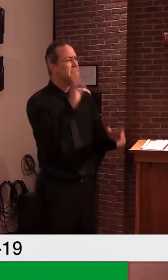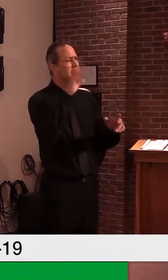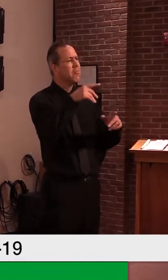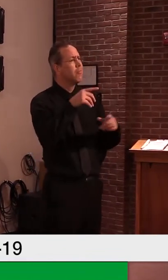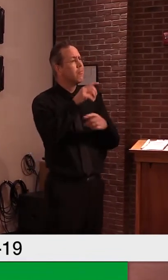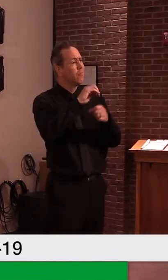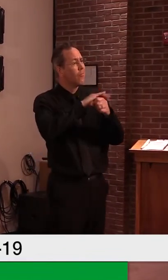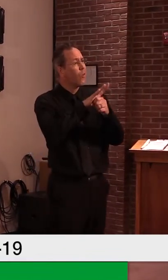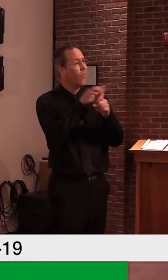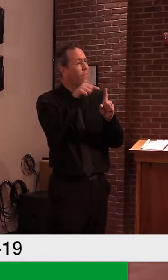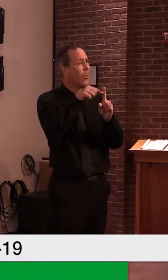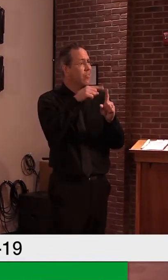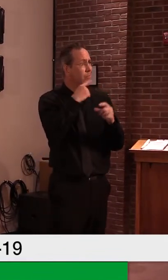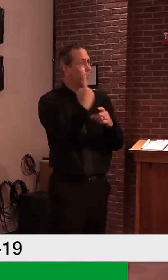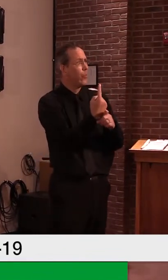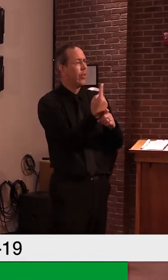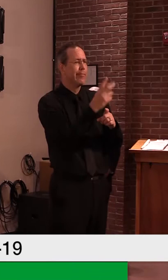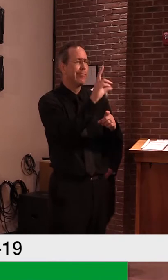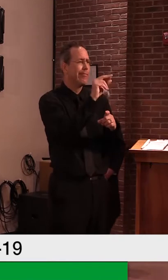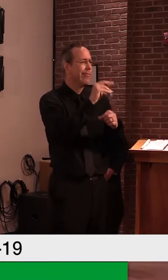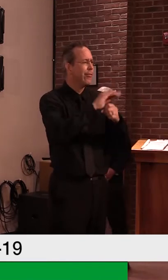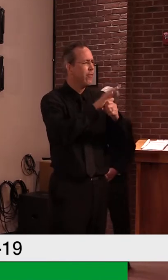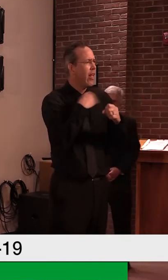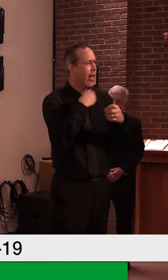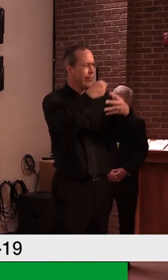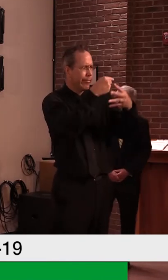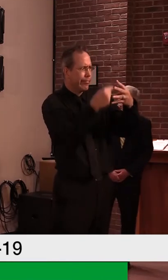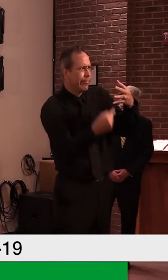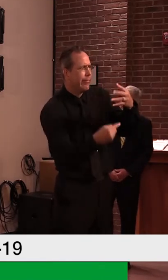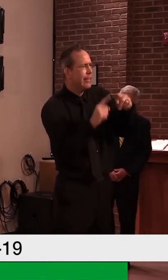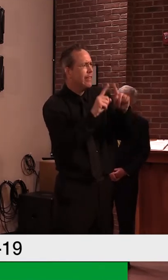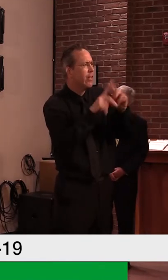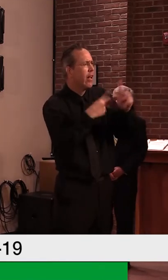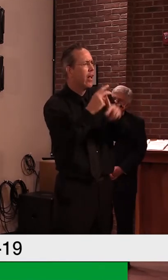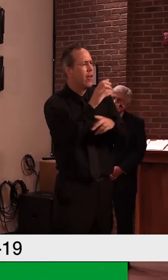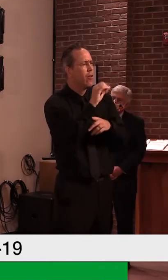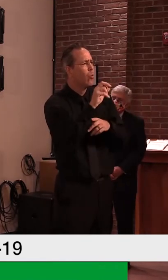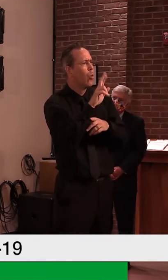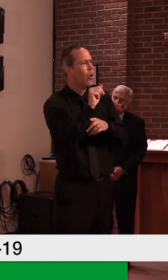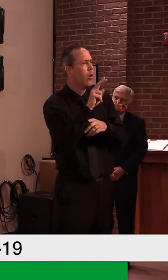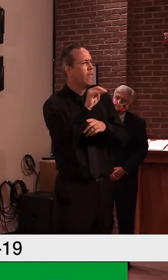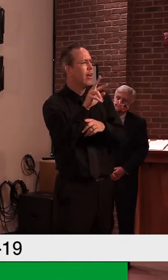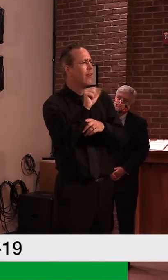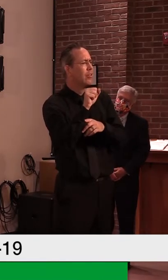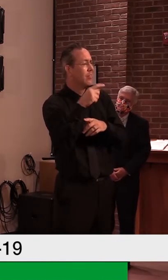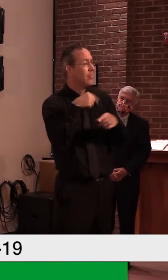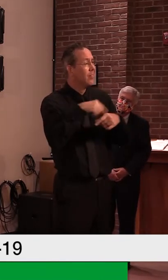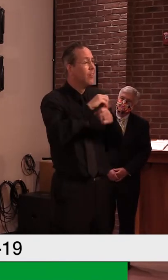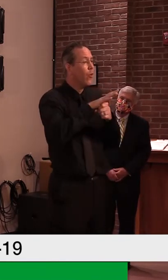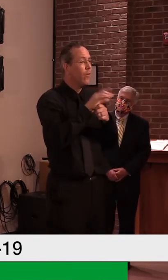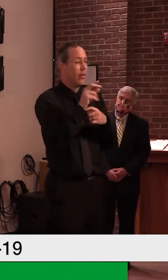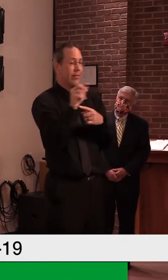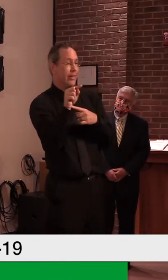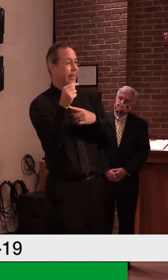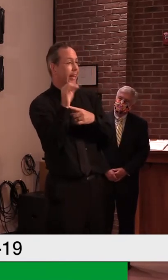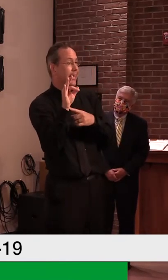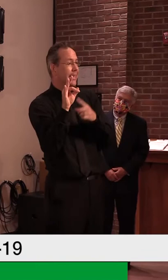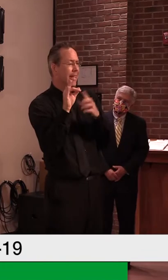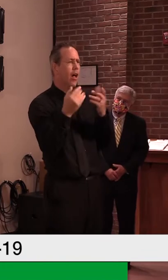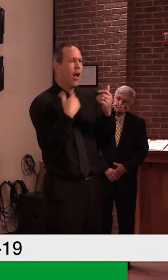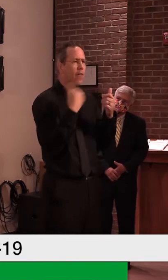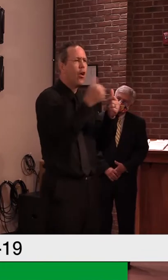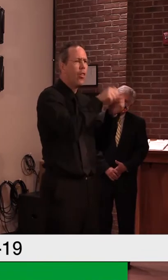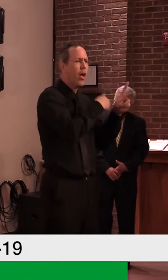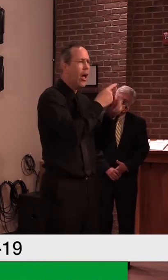Yeah, that, that question actually isn't that complicated, Steve. So the only thing in your list of coronaviruses that you didn't mention